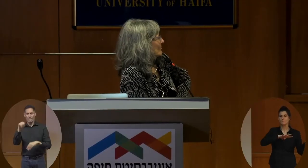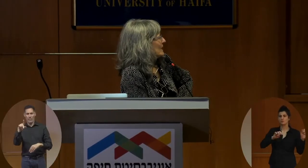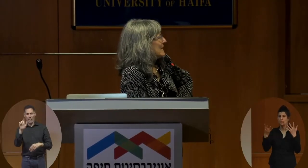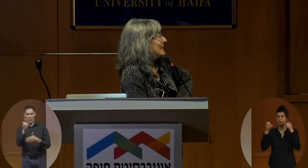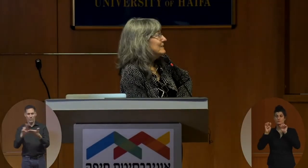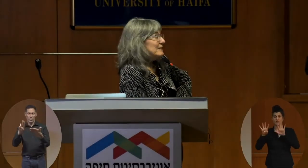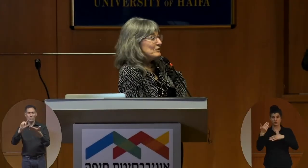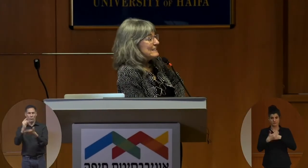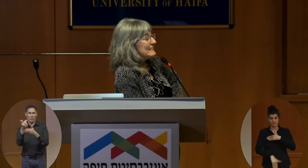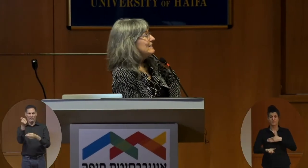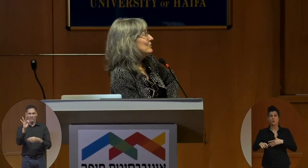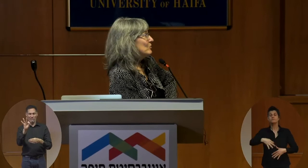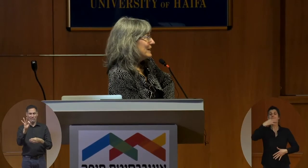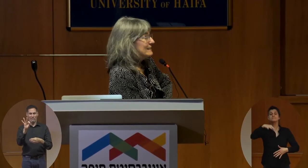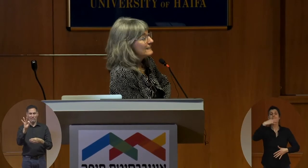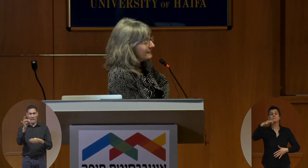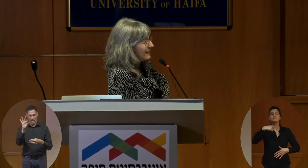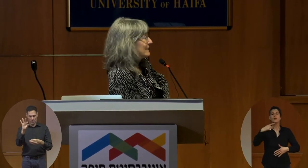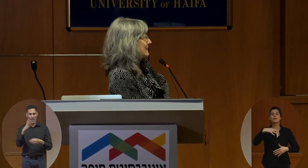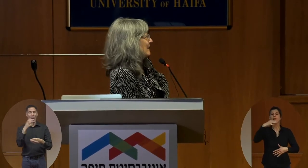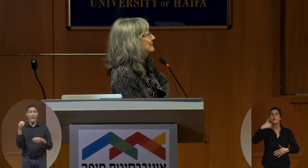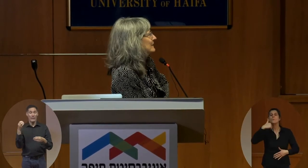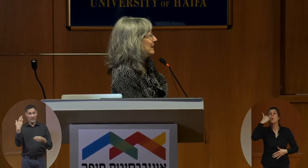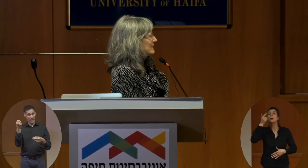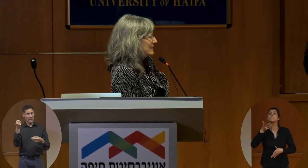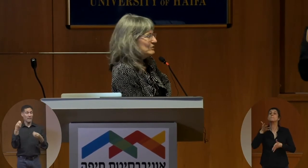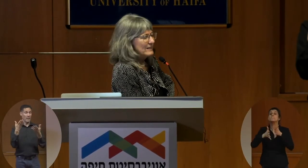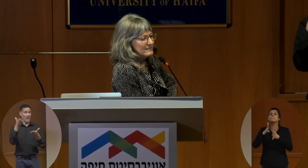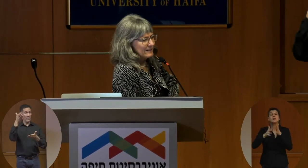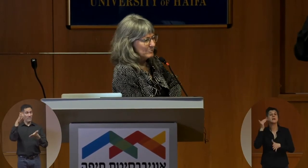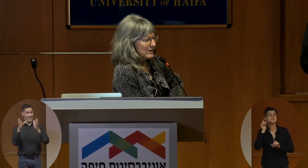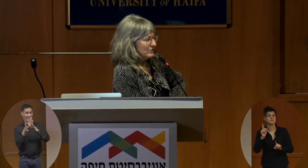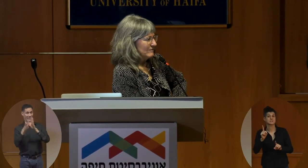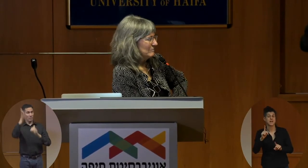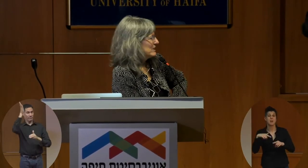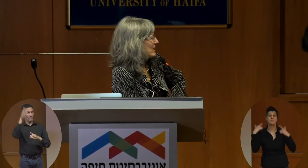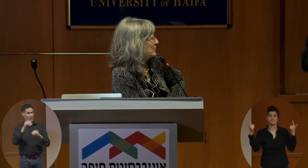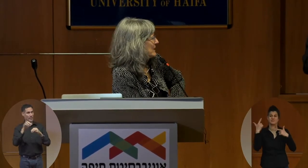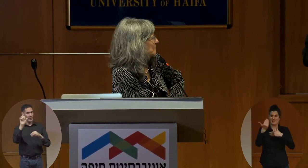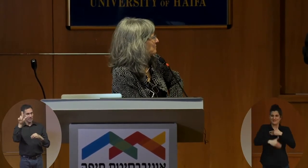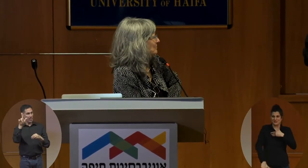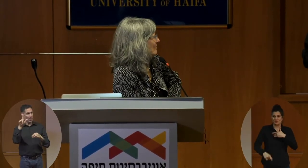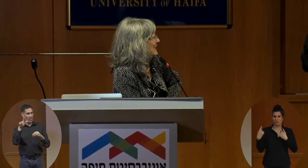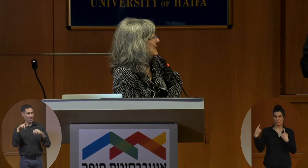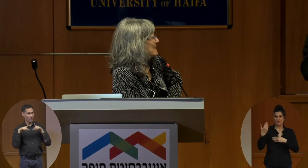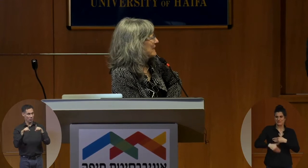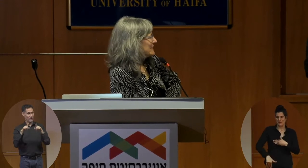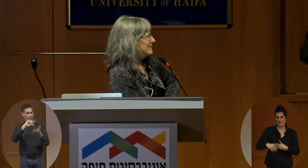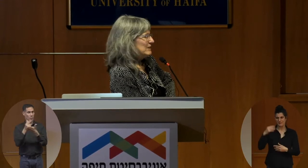And he delivered the senior address in ASL at the senior class celebration when he graduated. He met his hearing